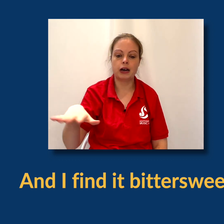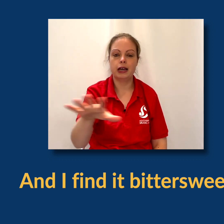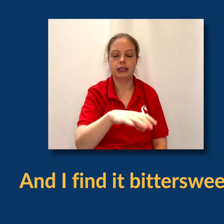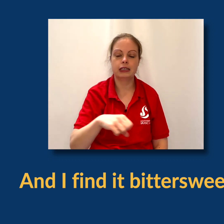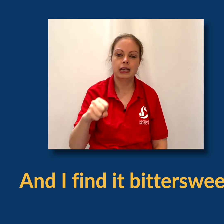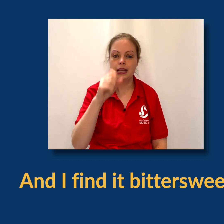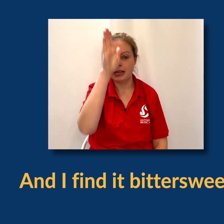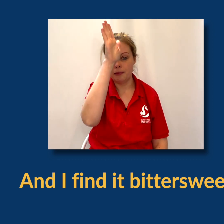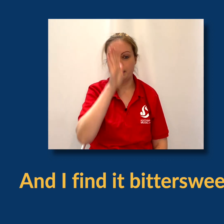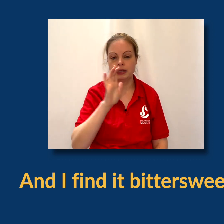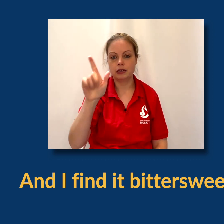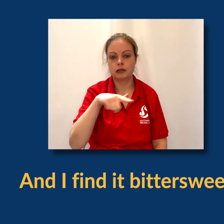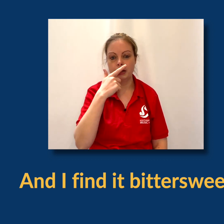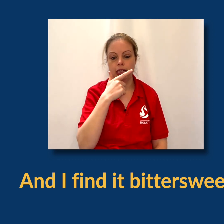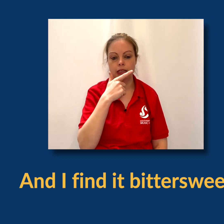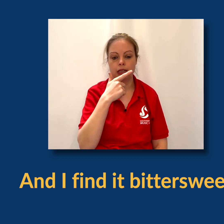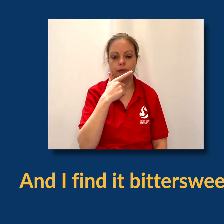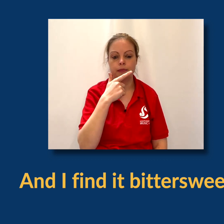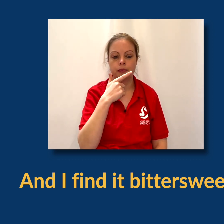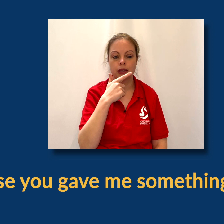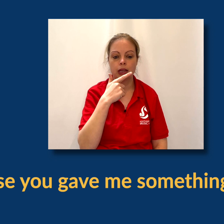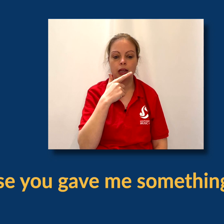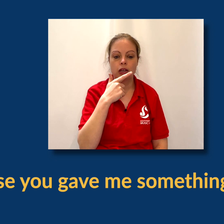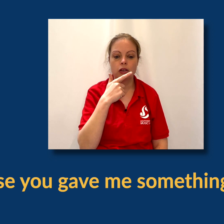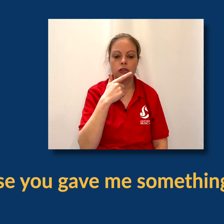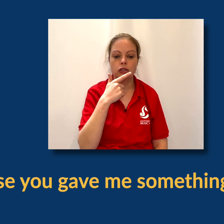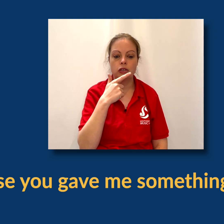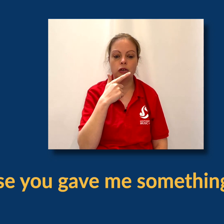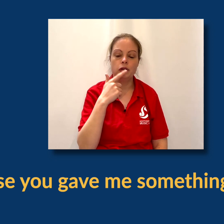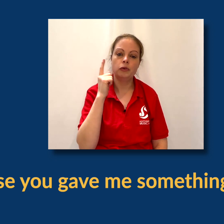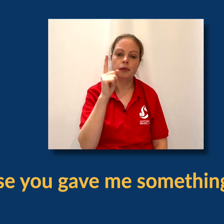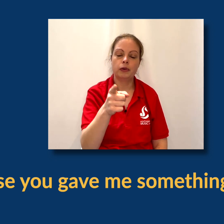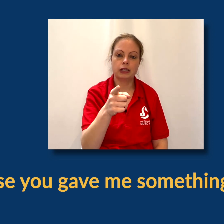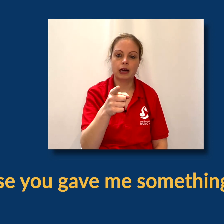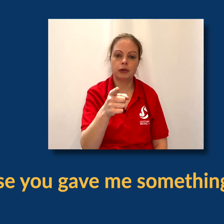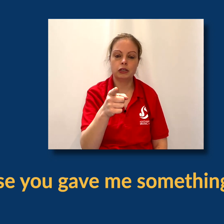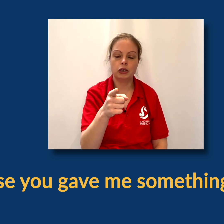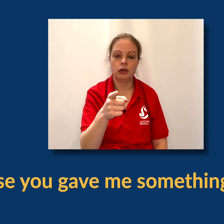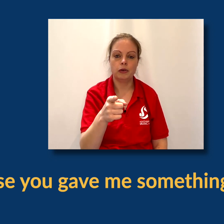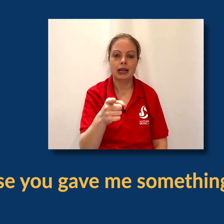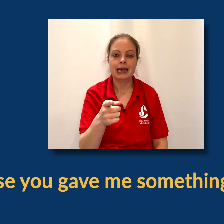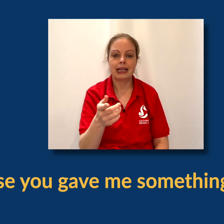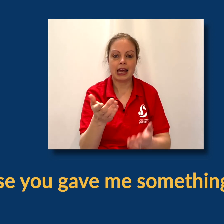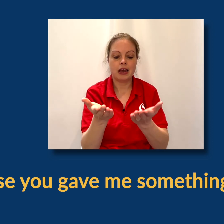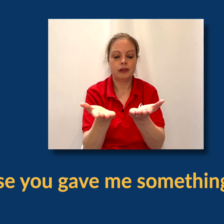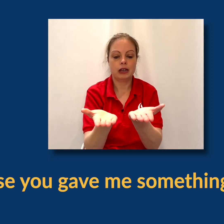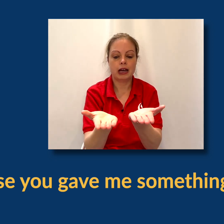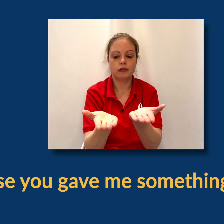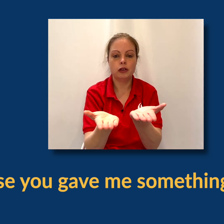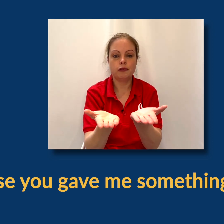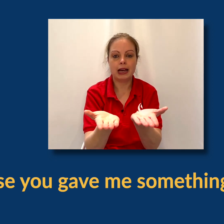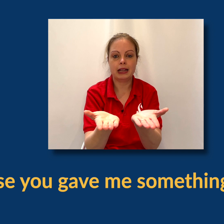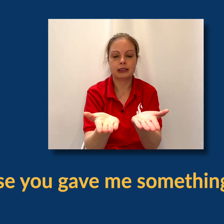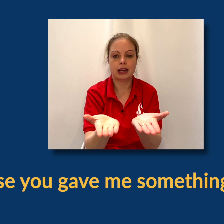find it bittersweet because you, pointing outwards, you gave and